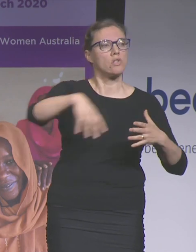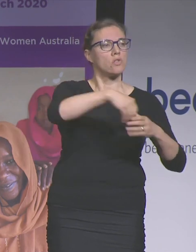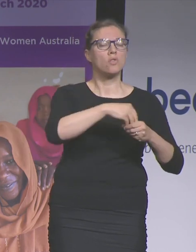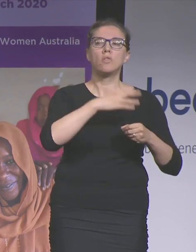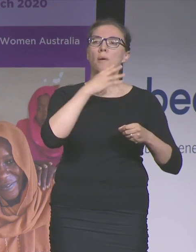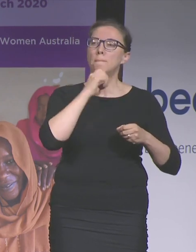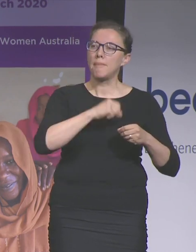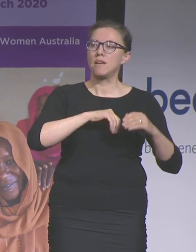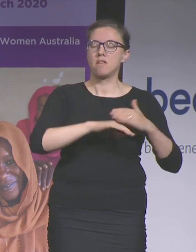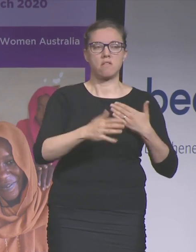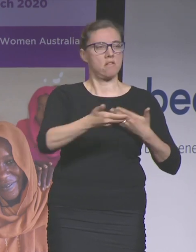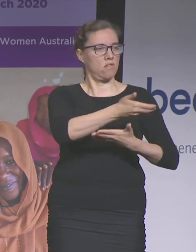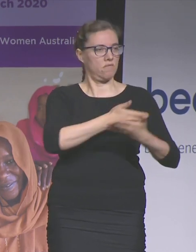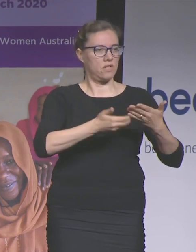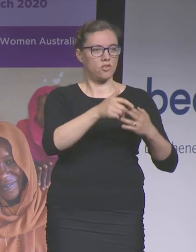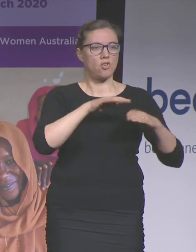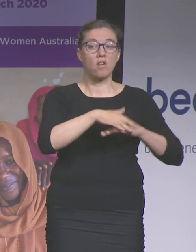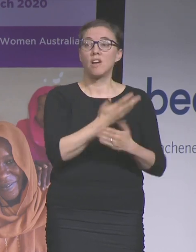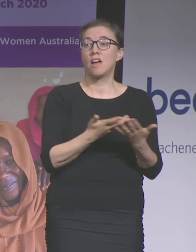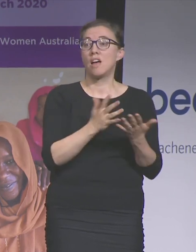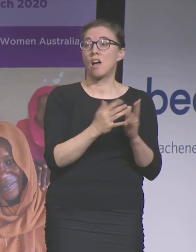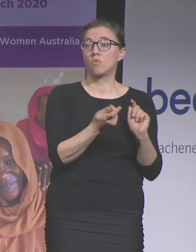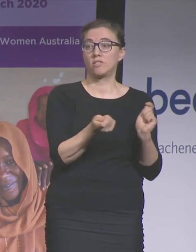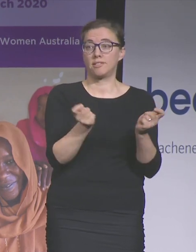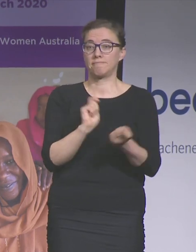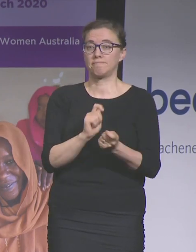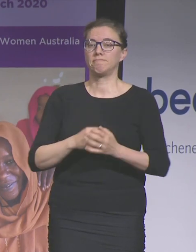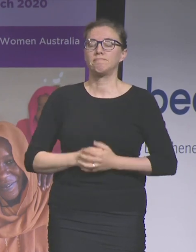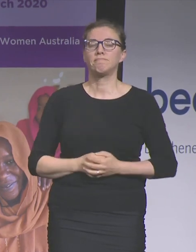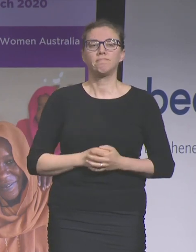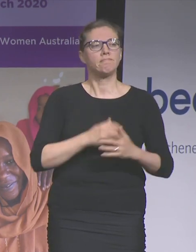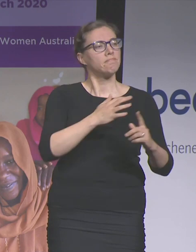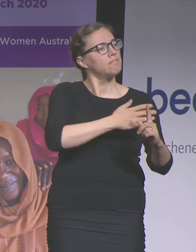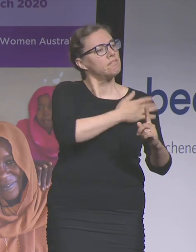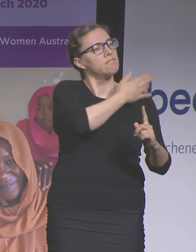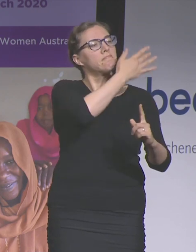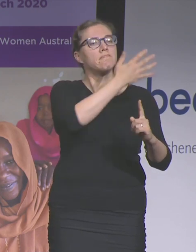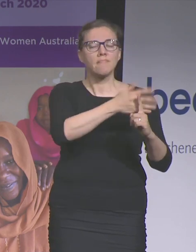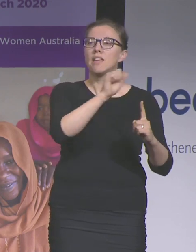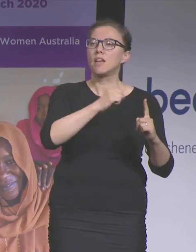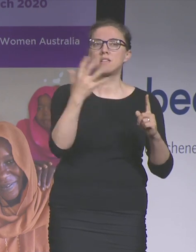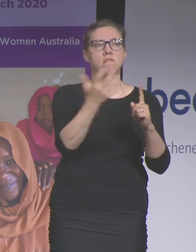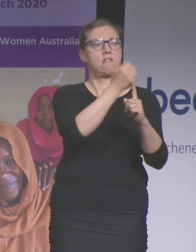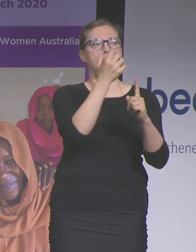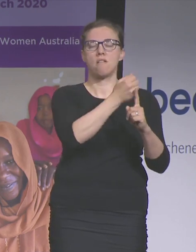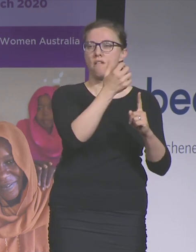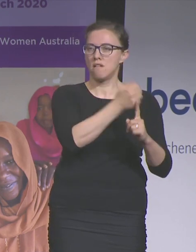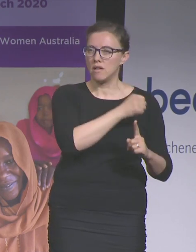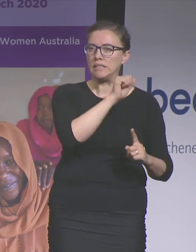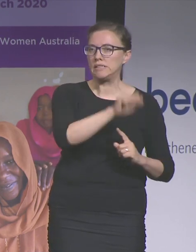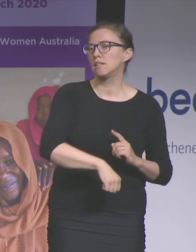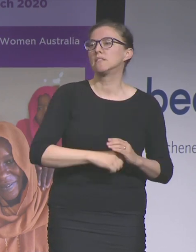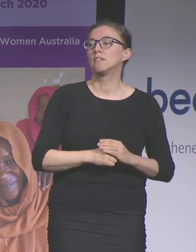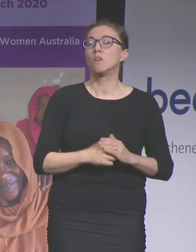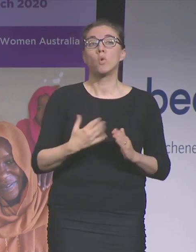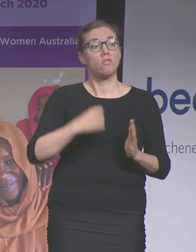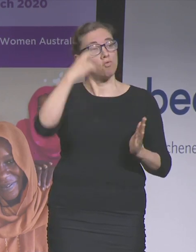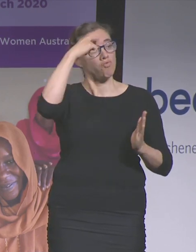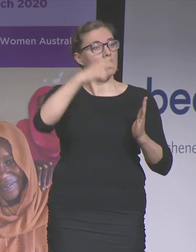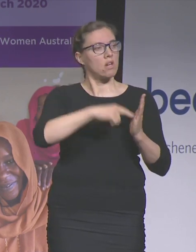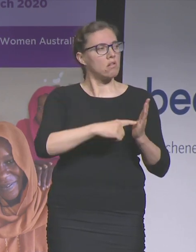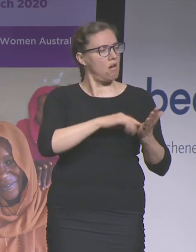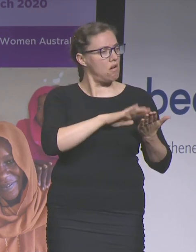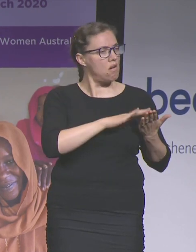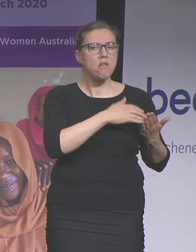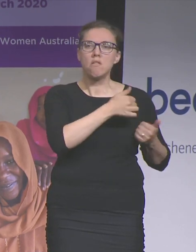change. Of course we have come far and as well as acknowledging the work that is still to be done we must celebrate all that we